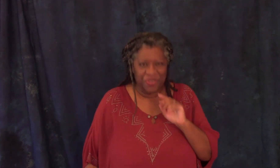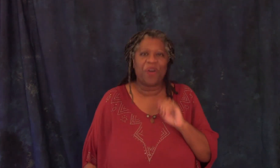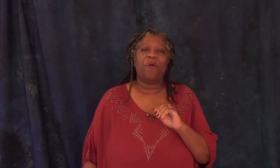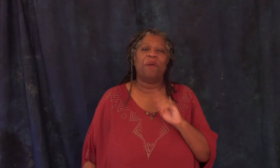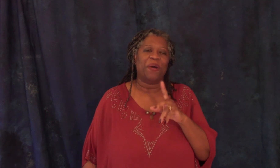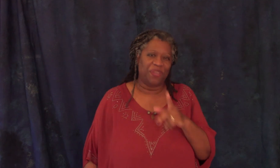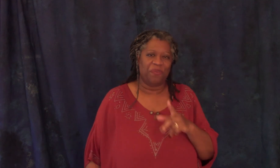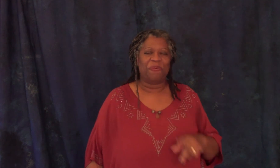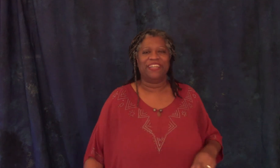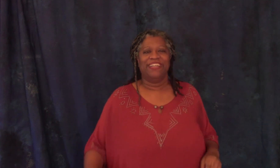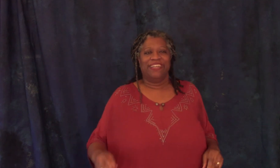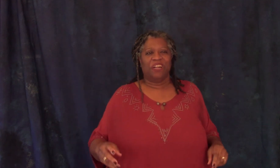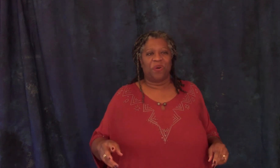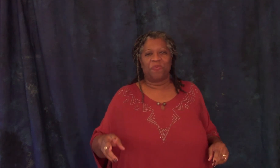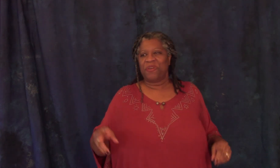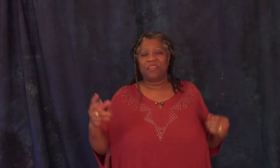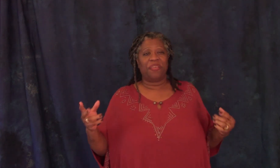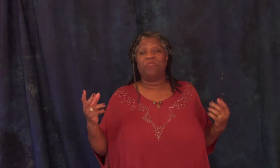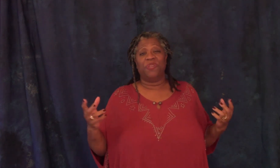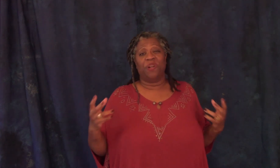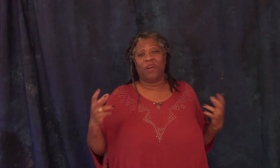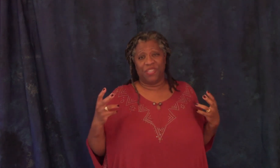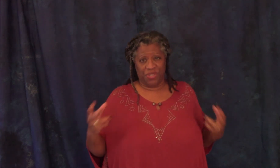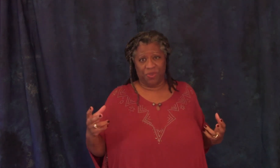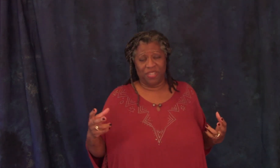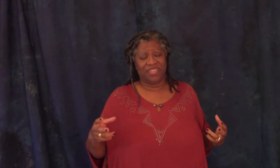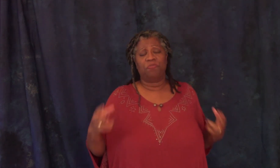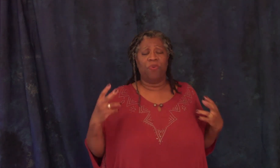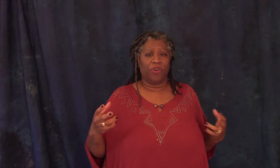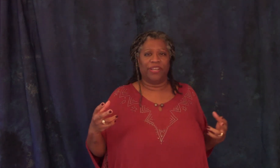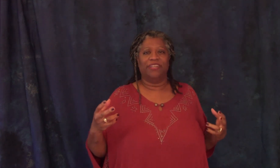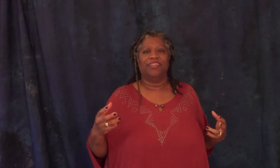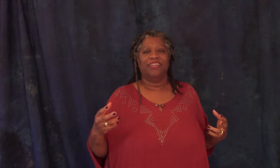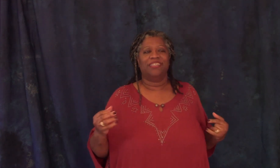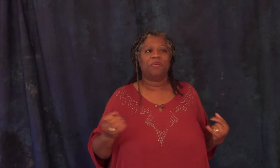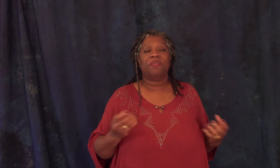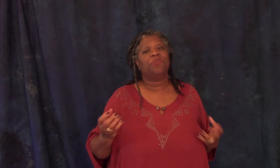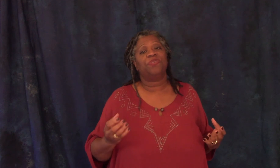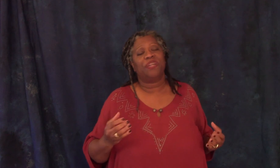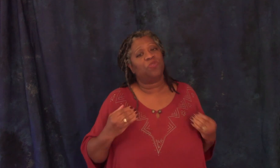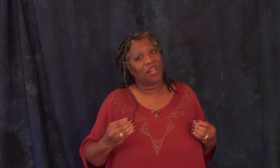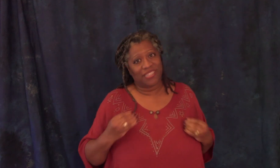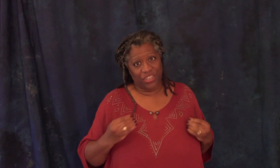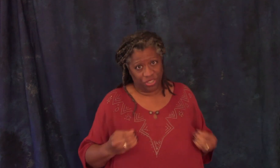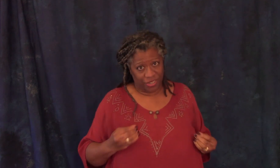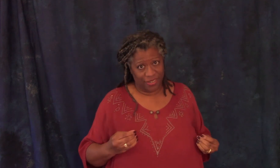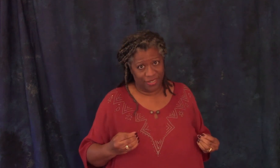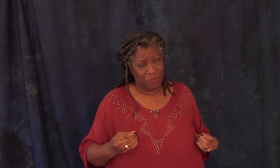know about you but when there's something i really do not want to do that gets boring sometimes i don't do it as well as i should especially